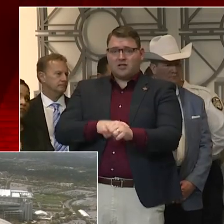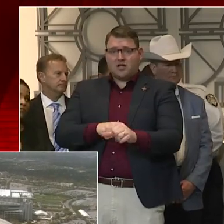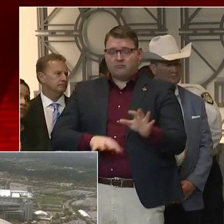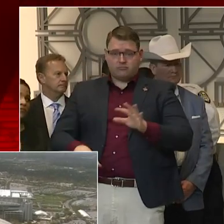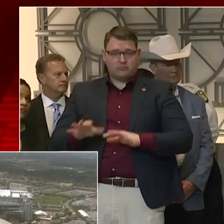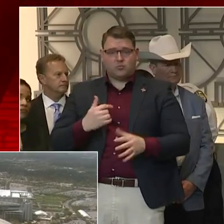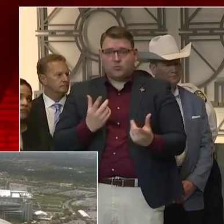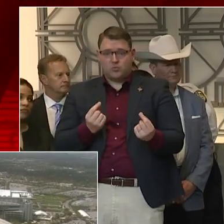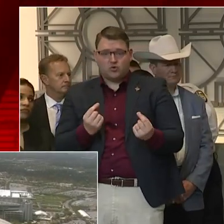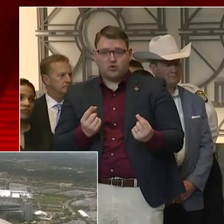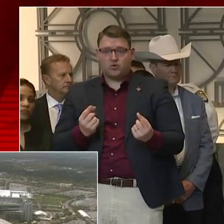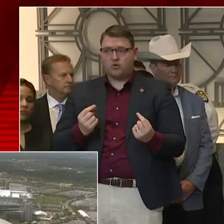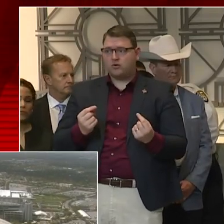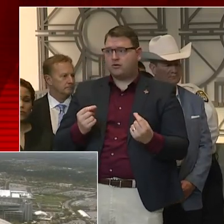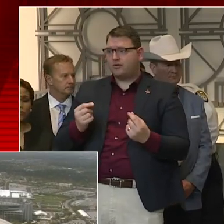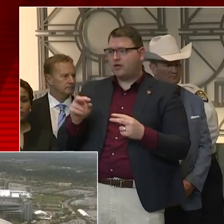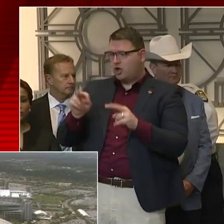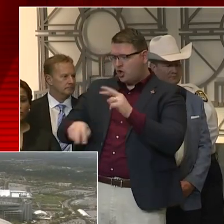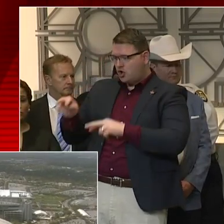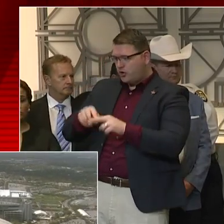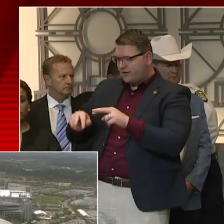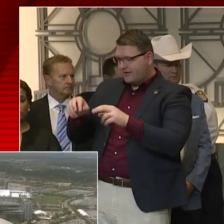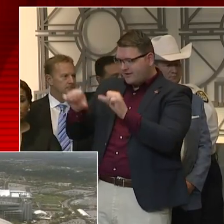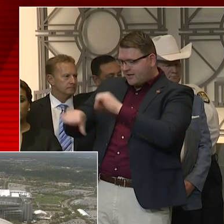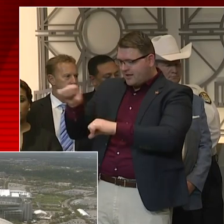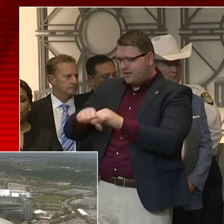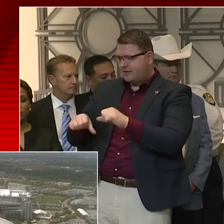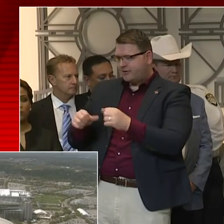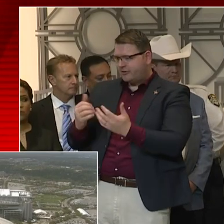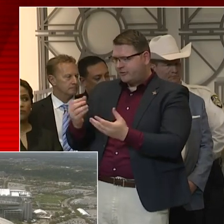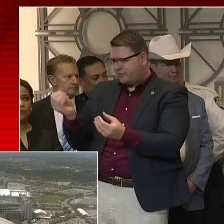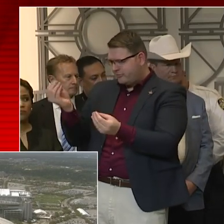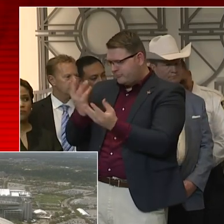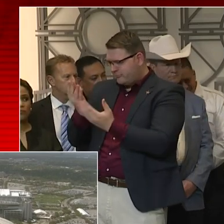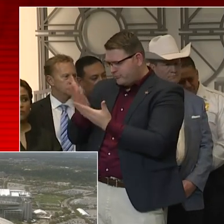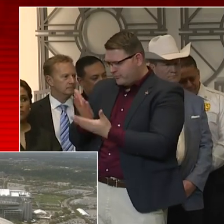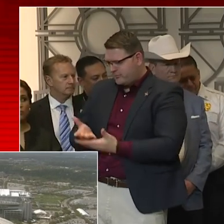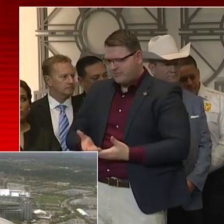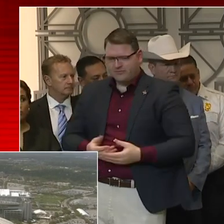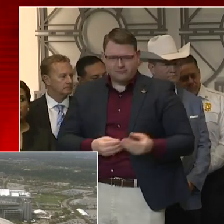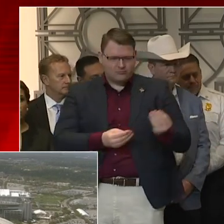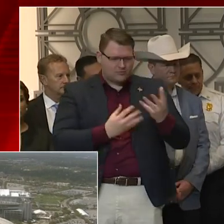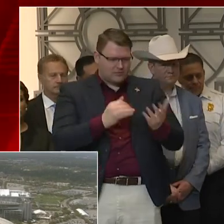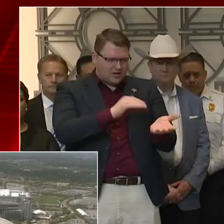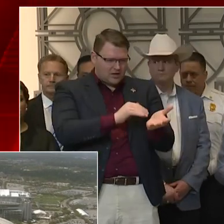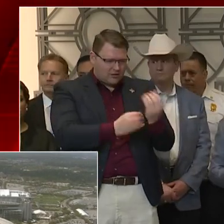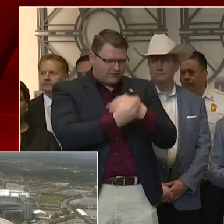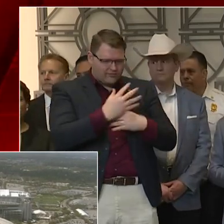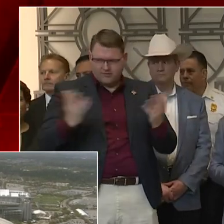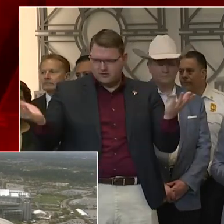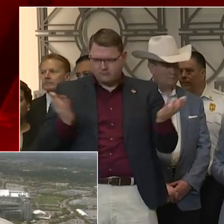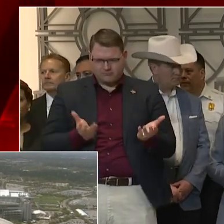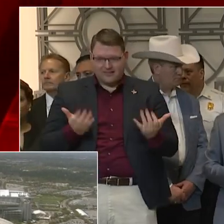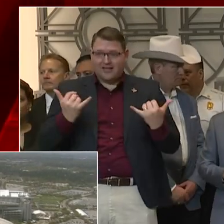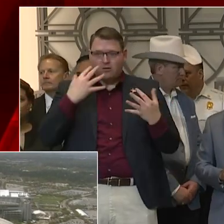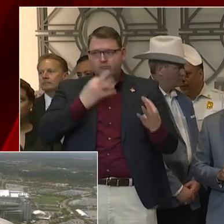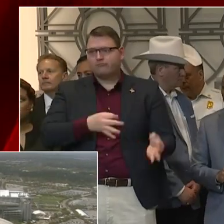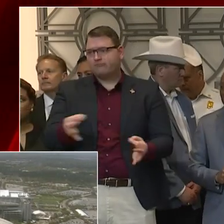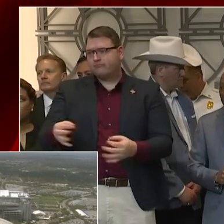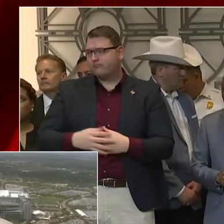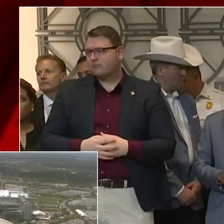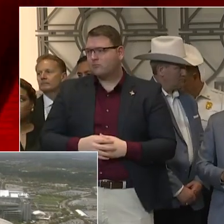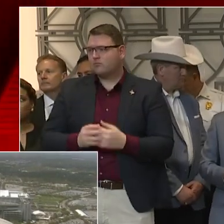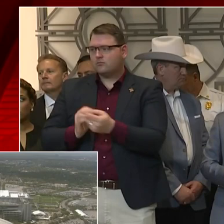on medical advice that's being presented to us. So, you know. Can Dr. Burst or Dr.